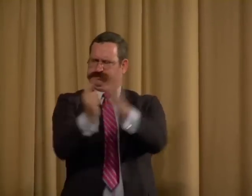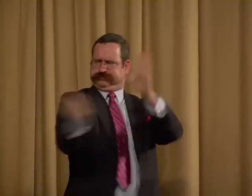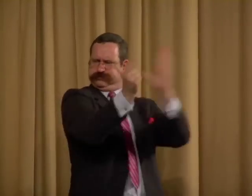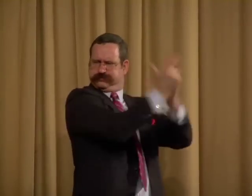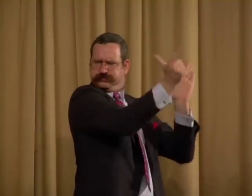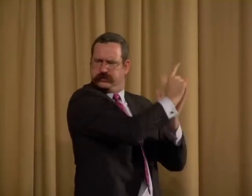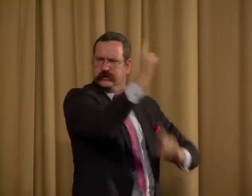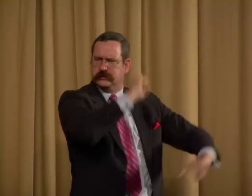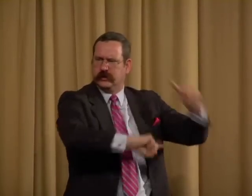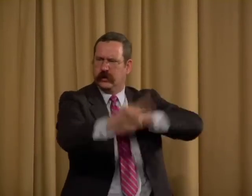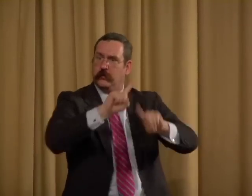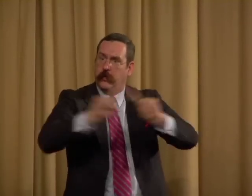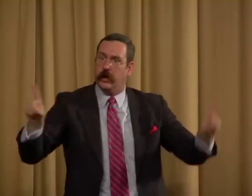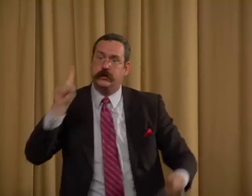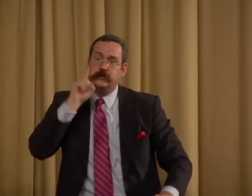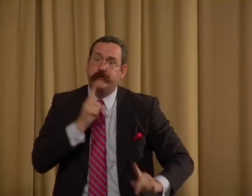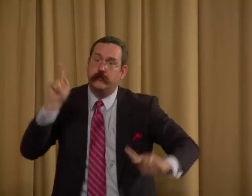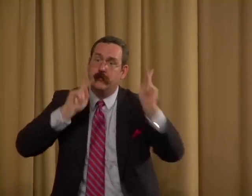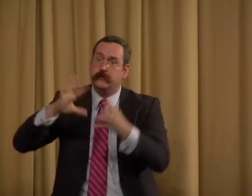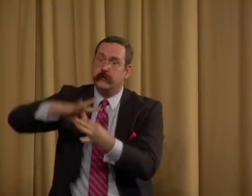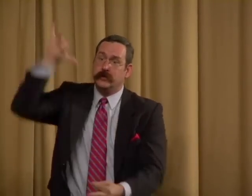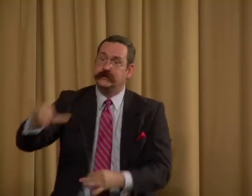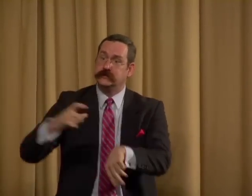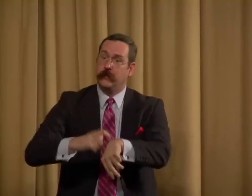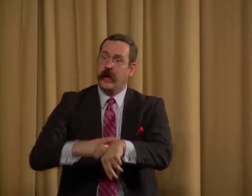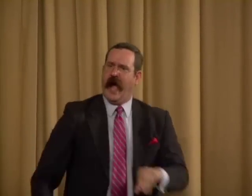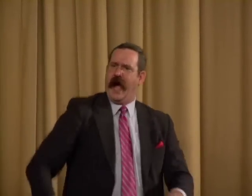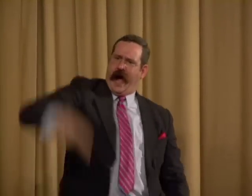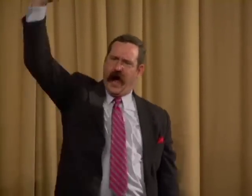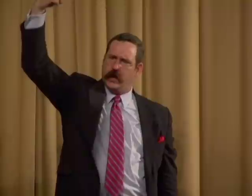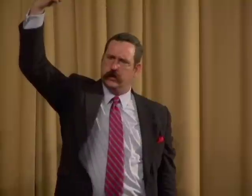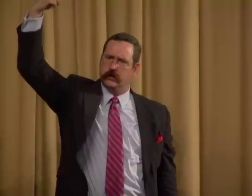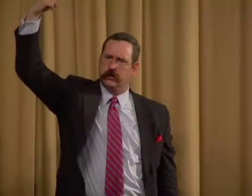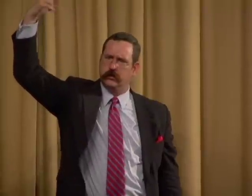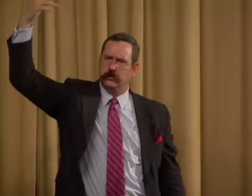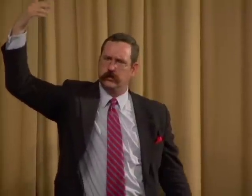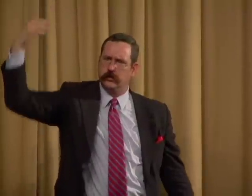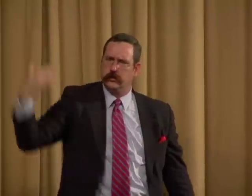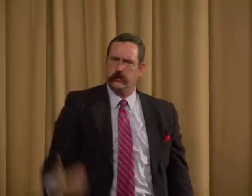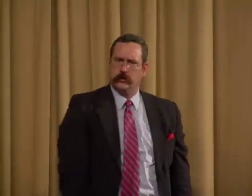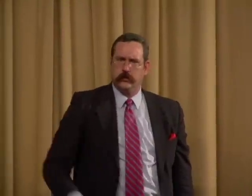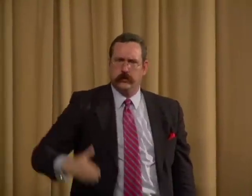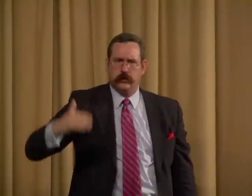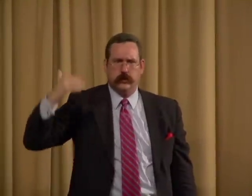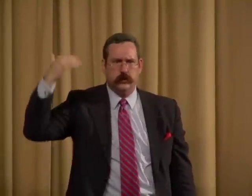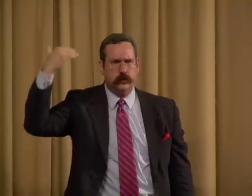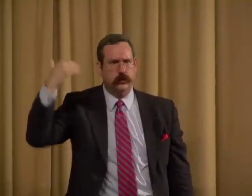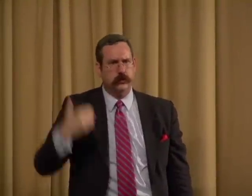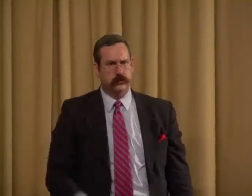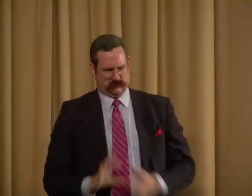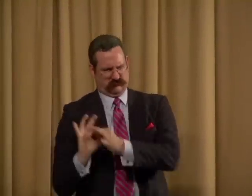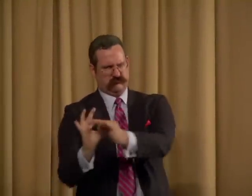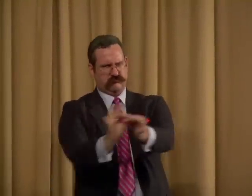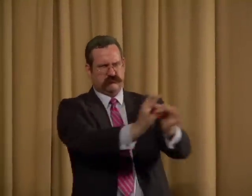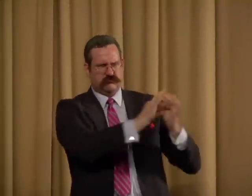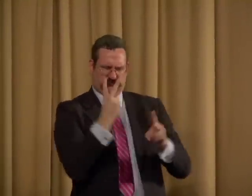and education throughout America where sign language was forbidden. But spirituality in the deaf community was extremely high,